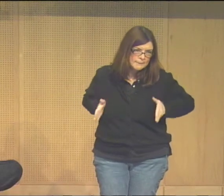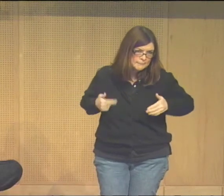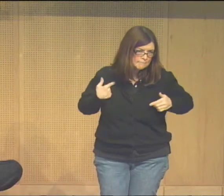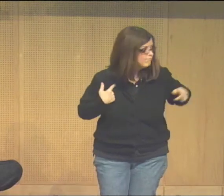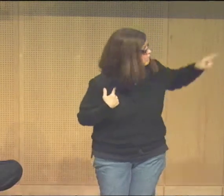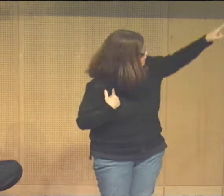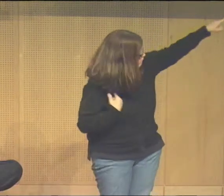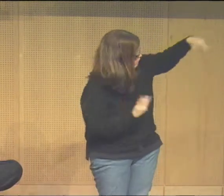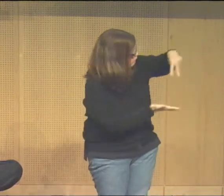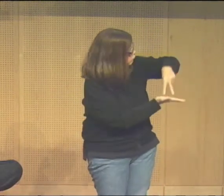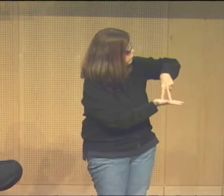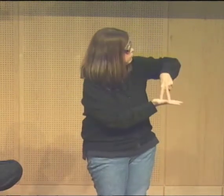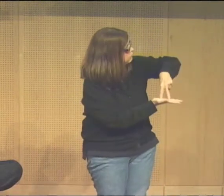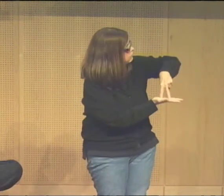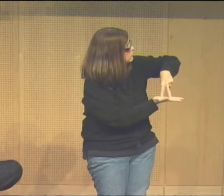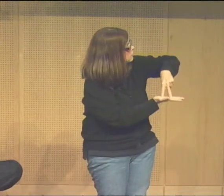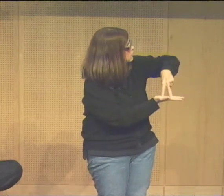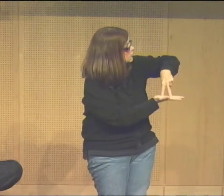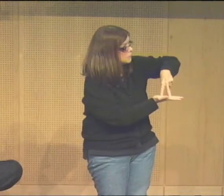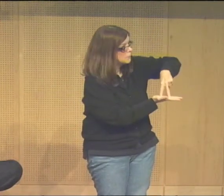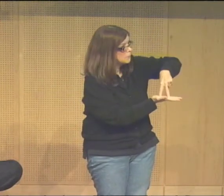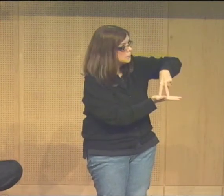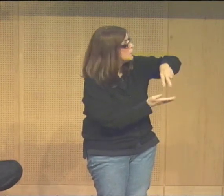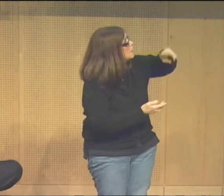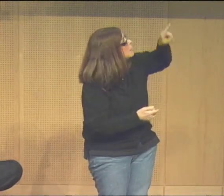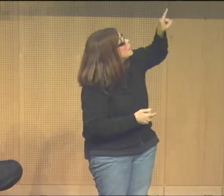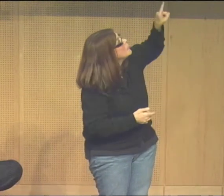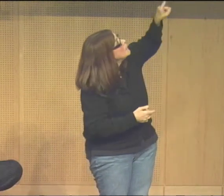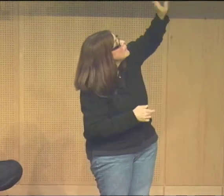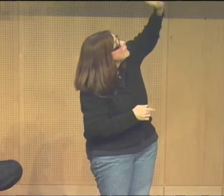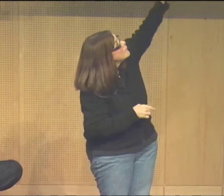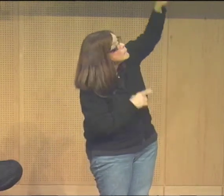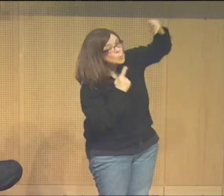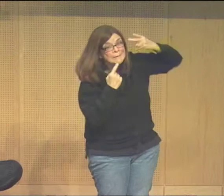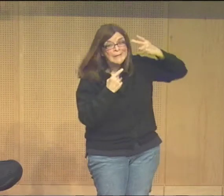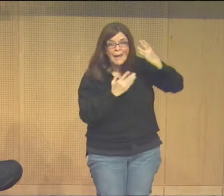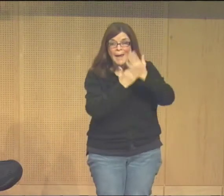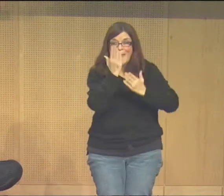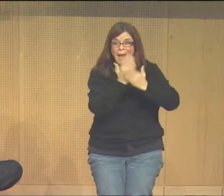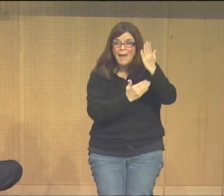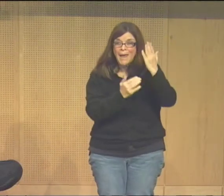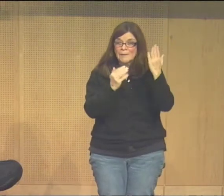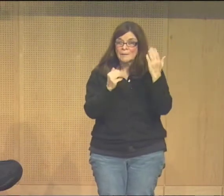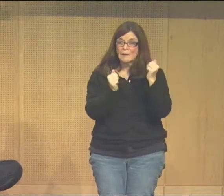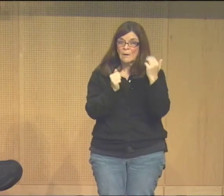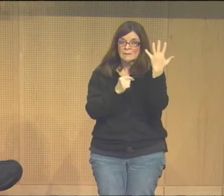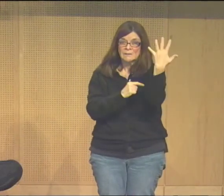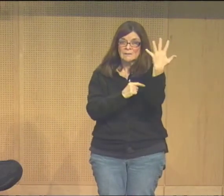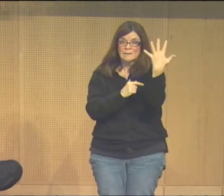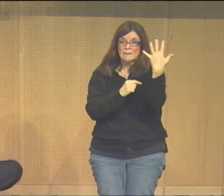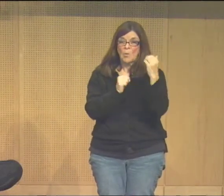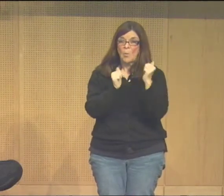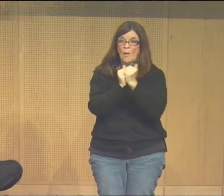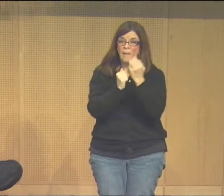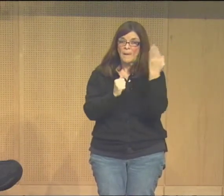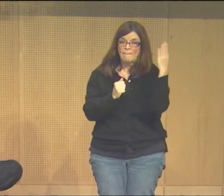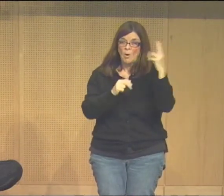artivist, an art activist. So that sign, stand, is reminiscent of that. And then,